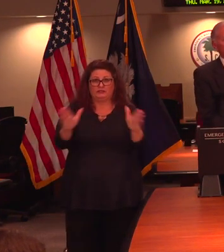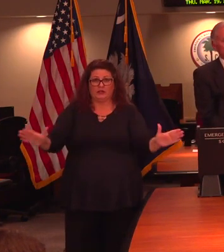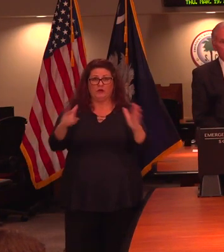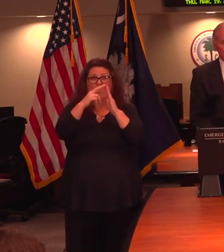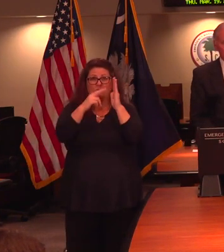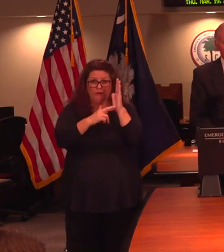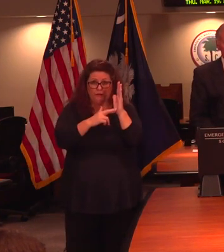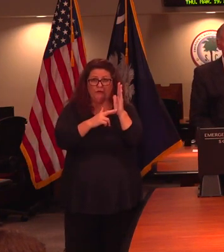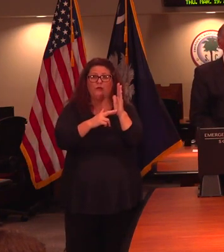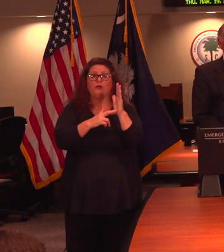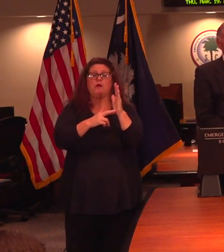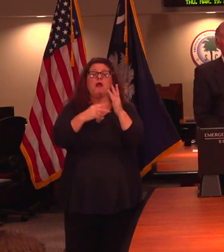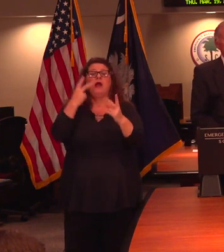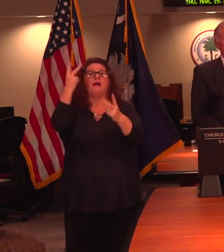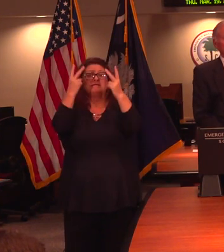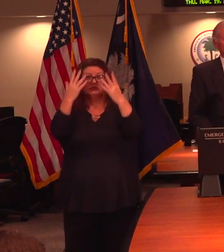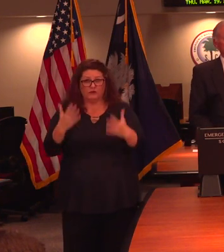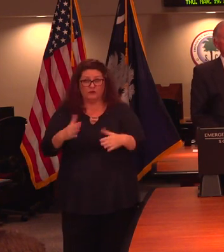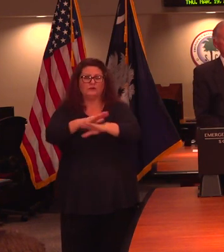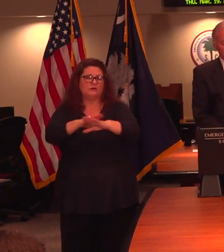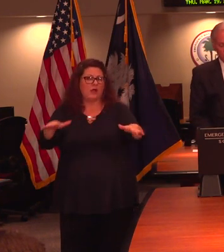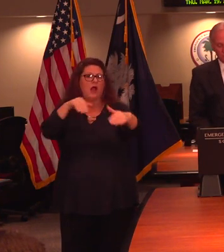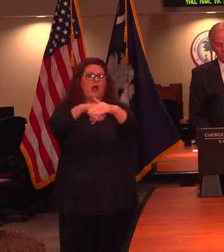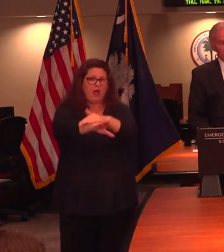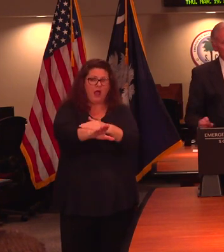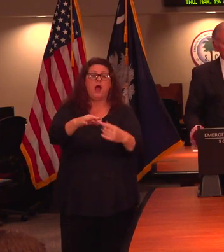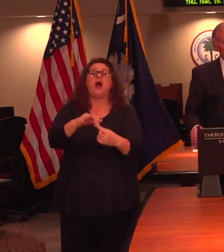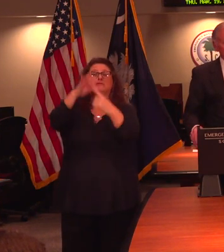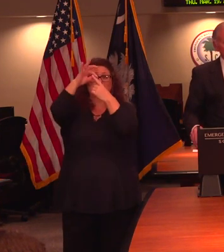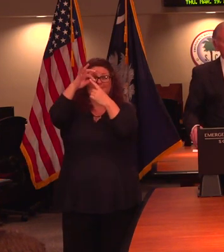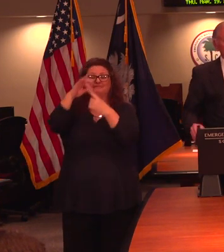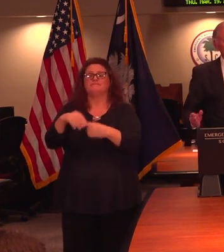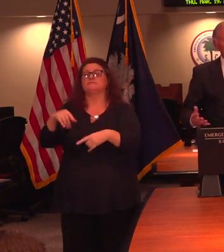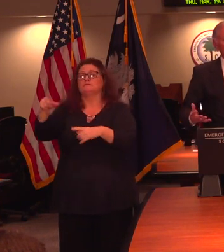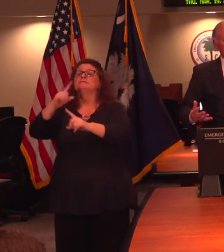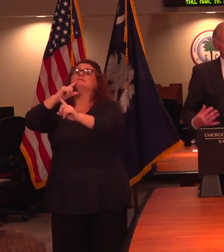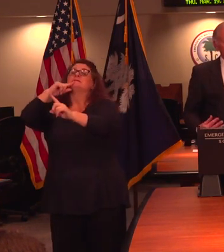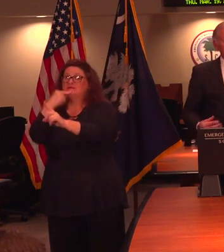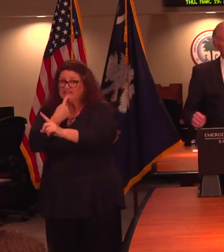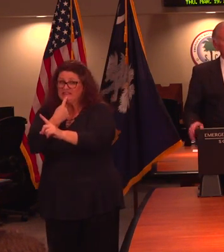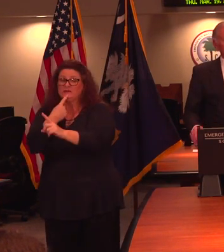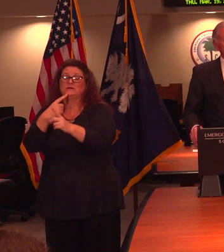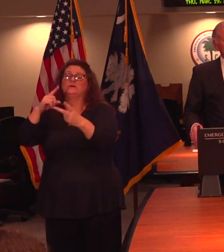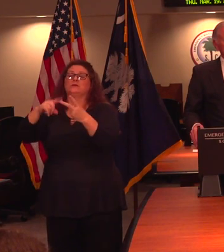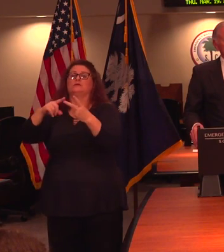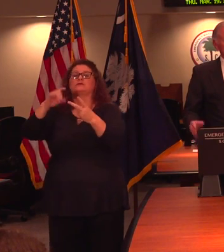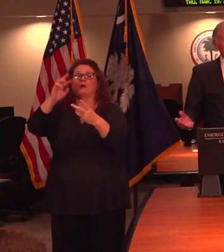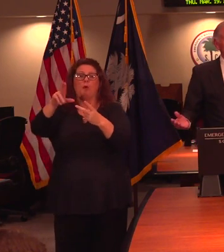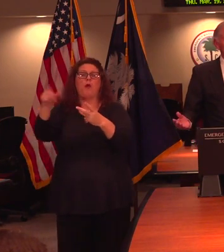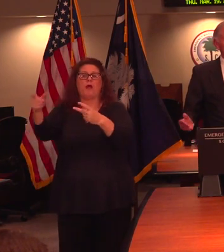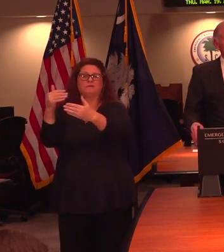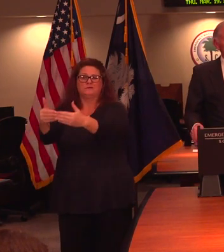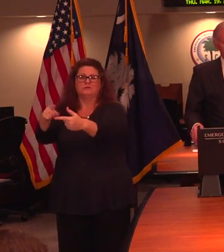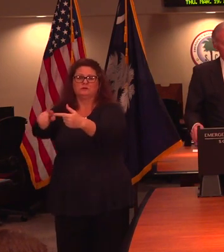end of life, we don't want visitors. We don't want people visiting that may want to use the –